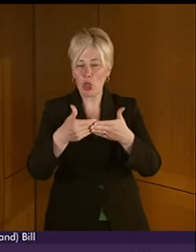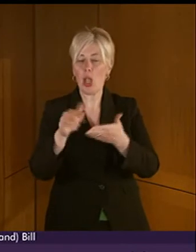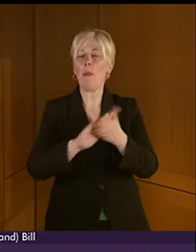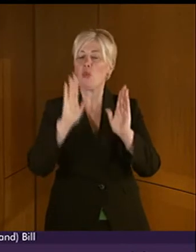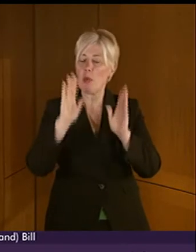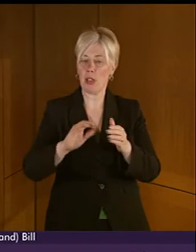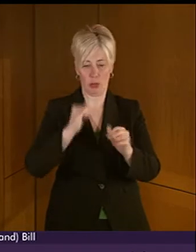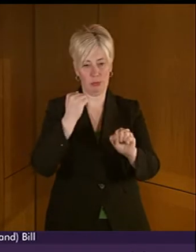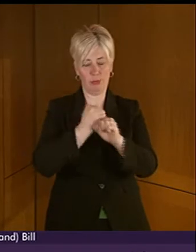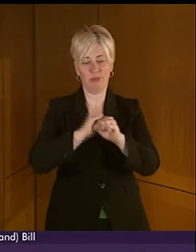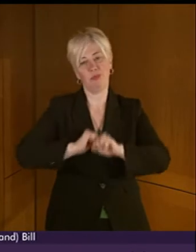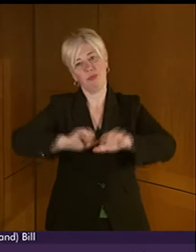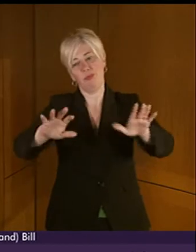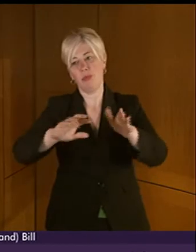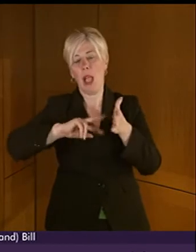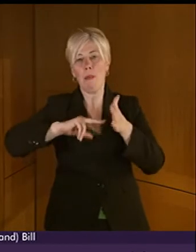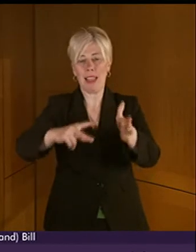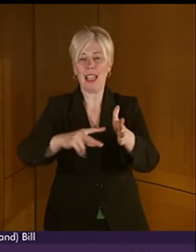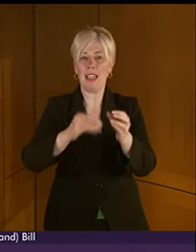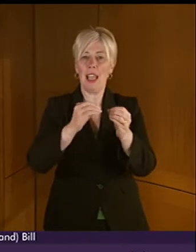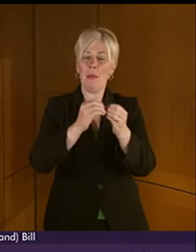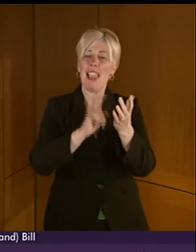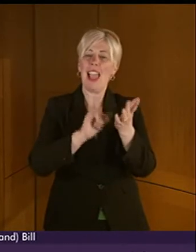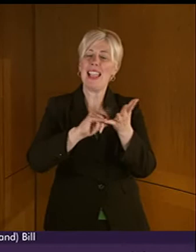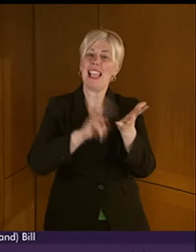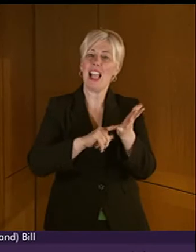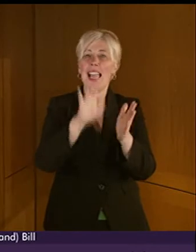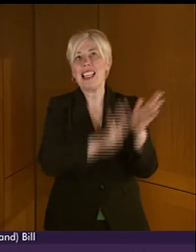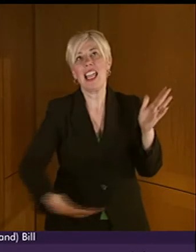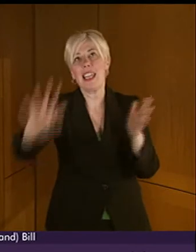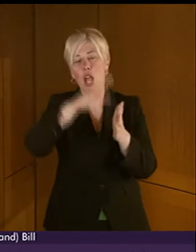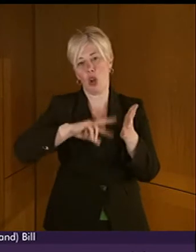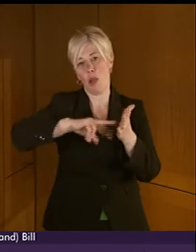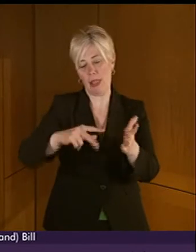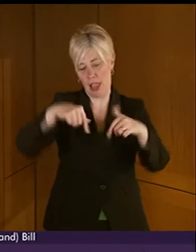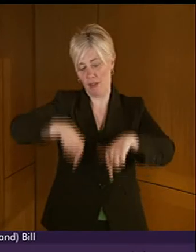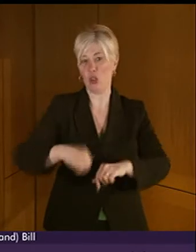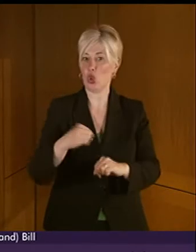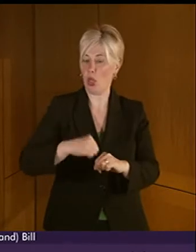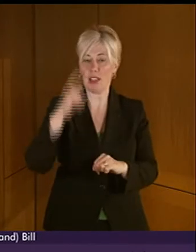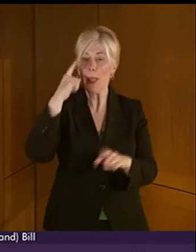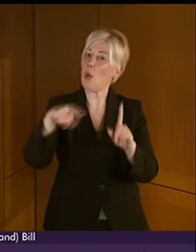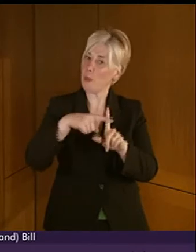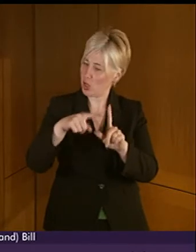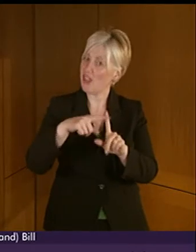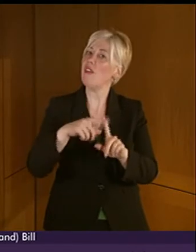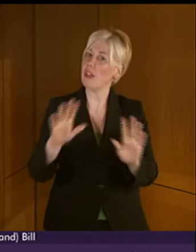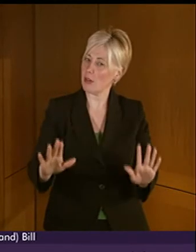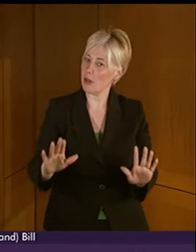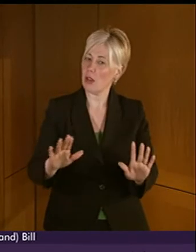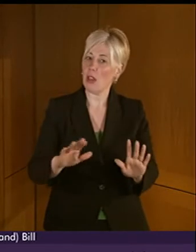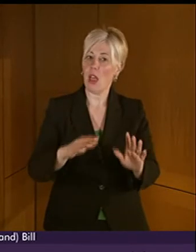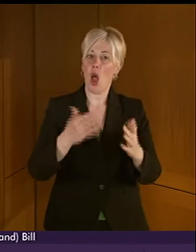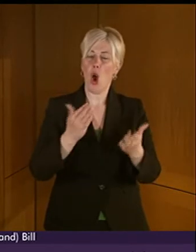to be known as the British Sign Language National Plan for Scotland. This is a positive move. It would not place an